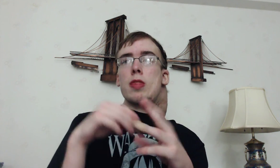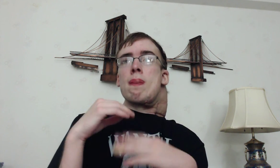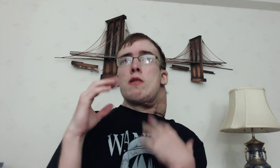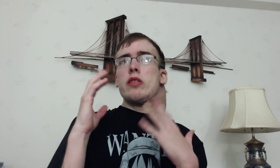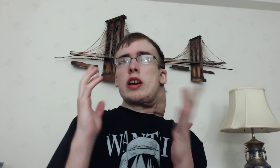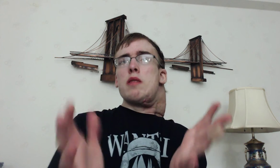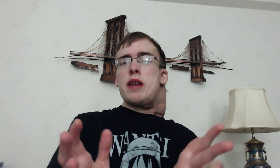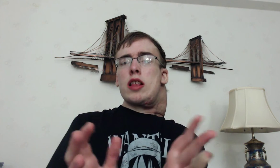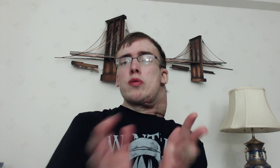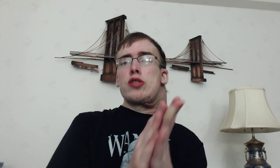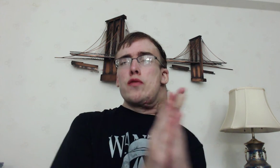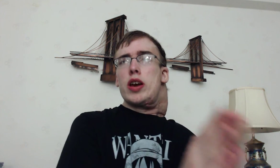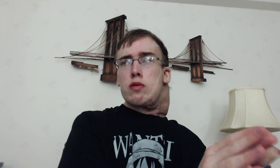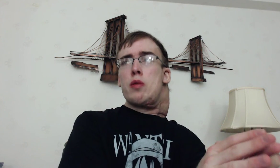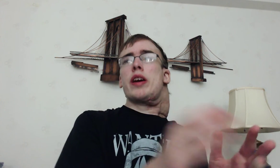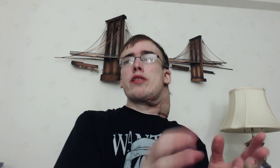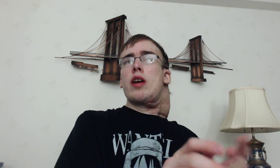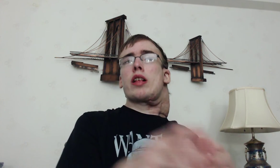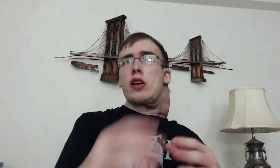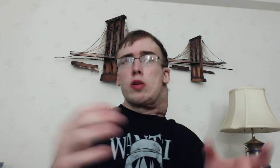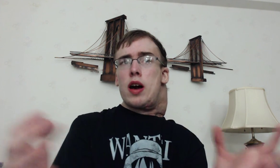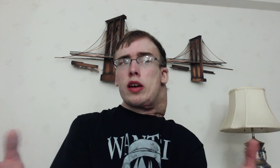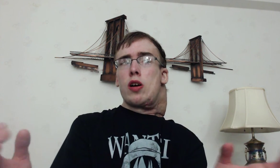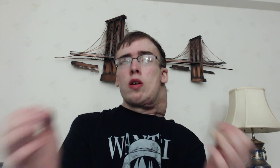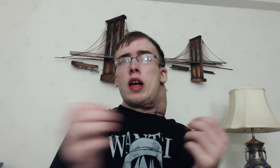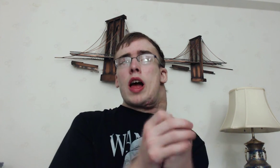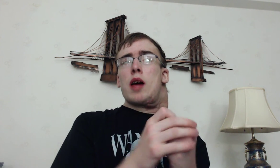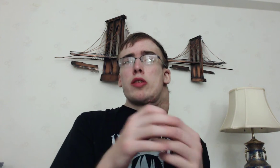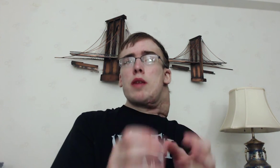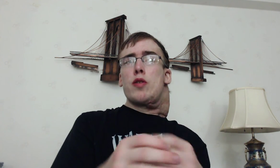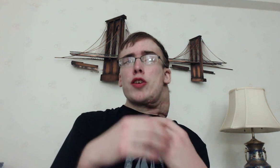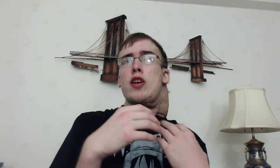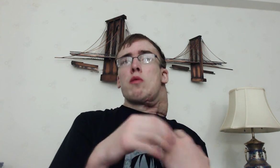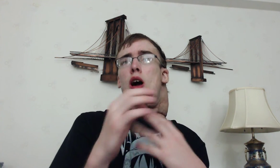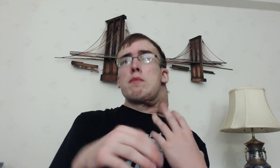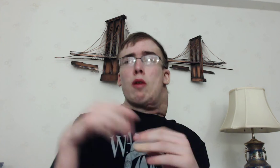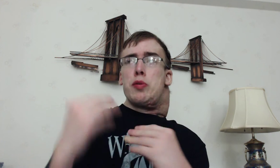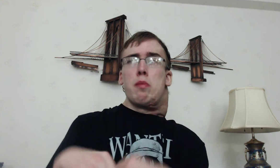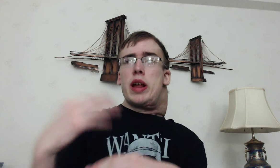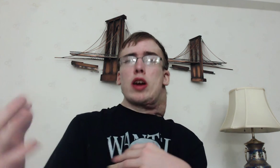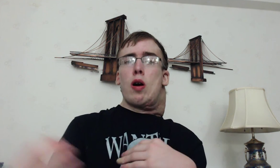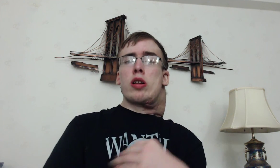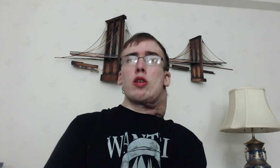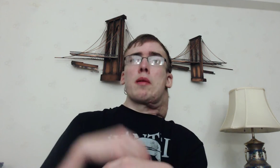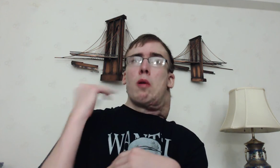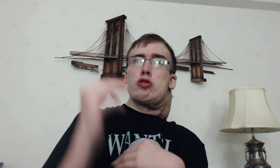What they come back to it Luffy is growing in strength little by little And I believe he'll just We'll have multiple mini arcs There'll be multiple